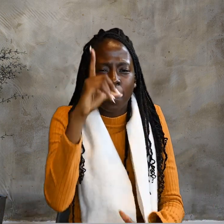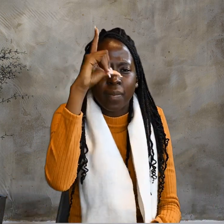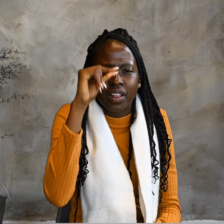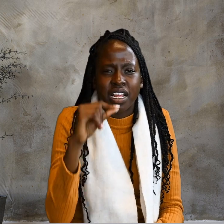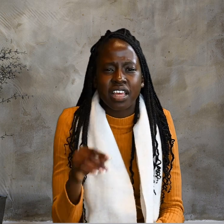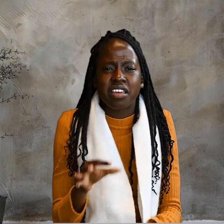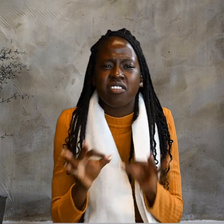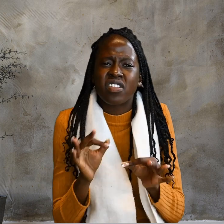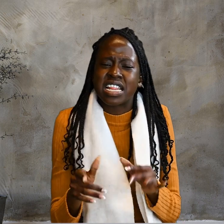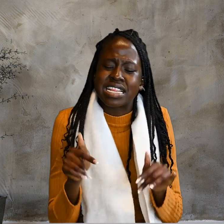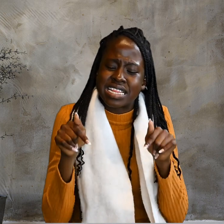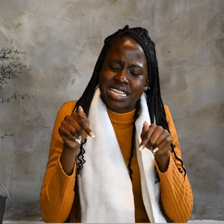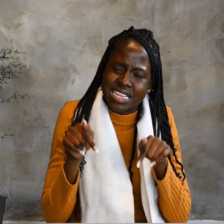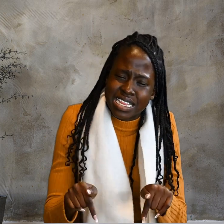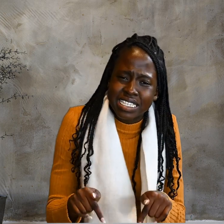he could do nothing.